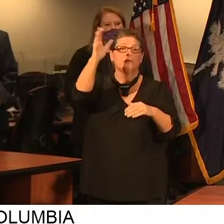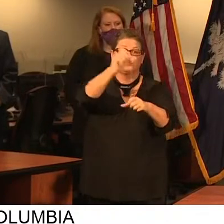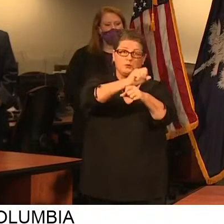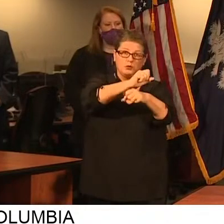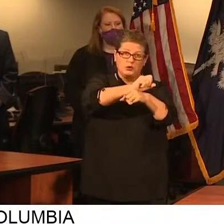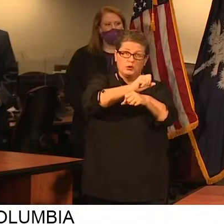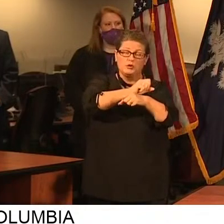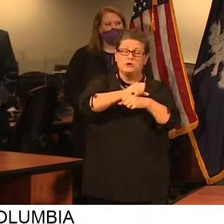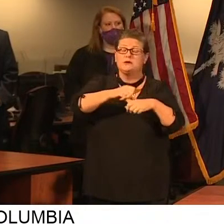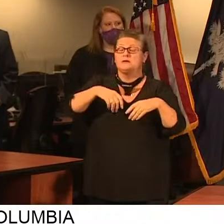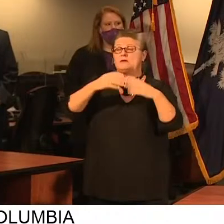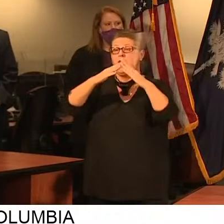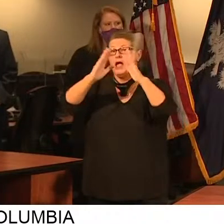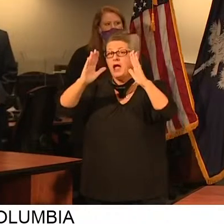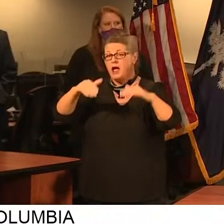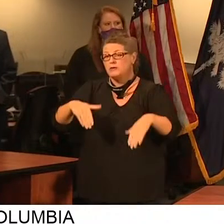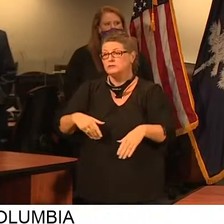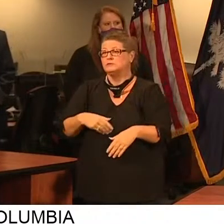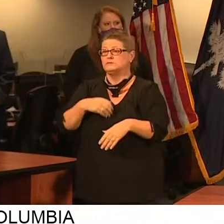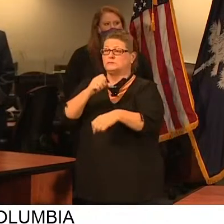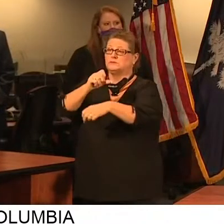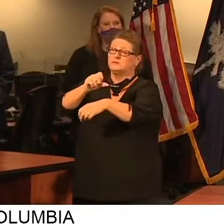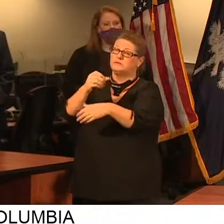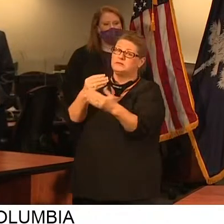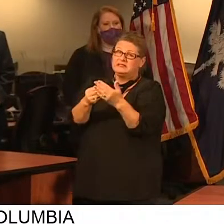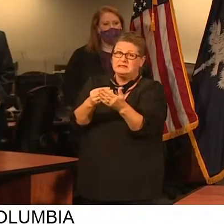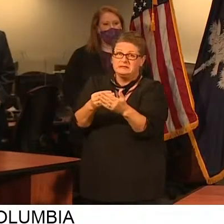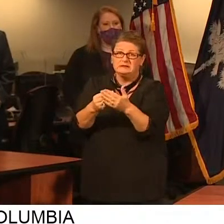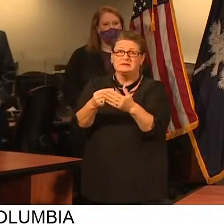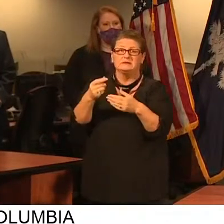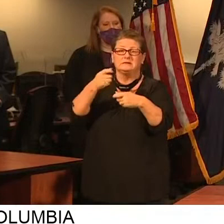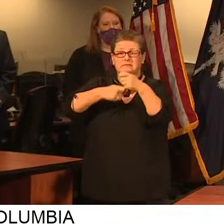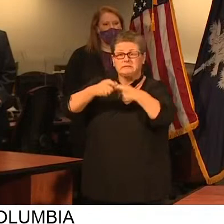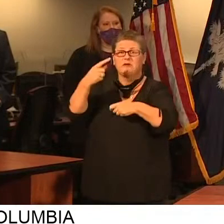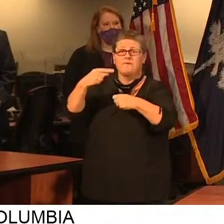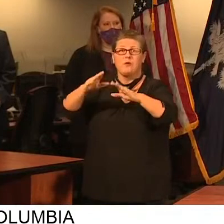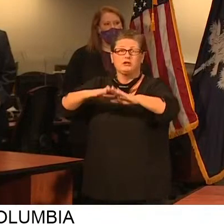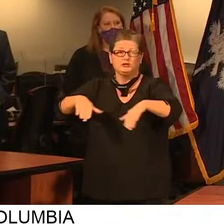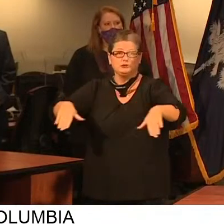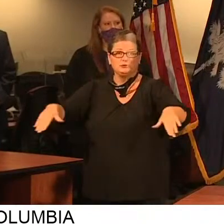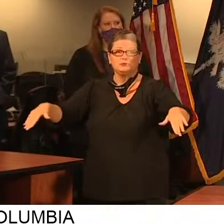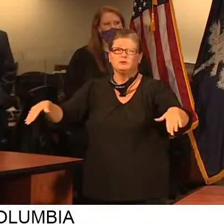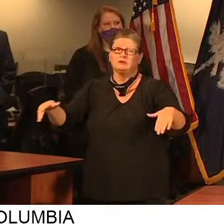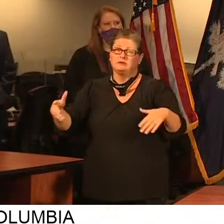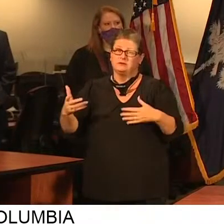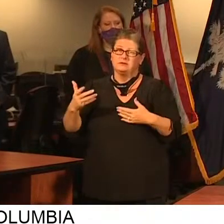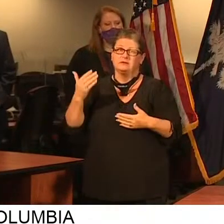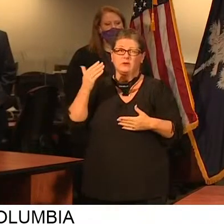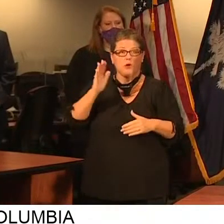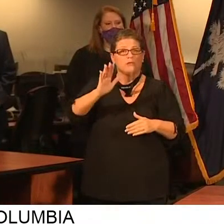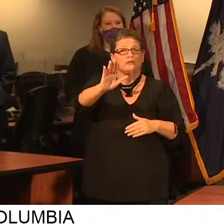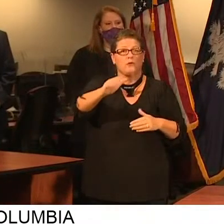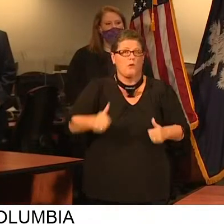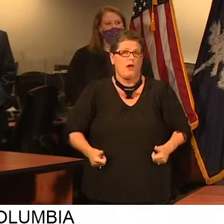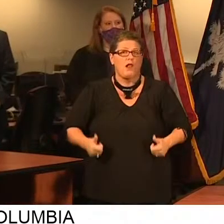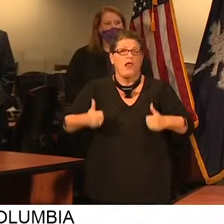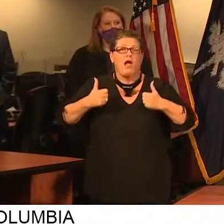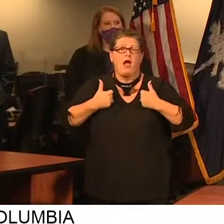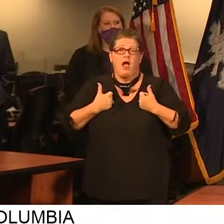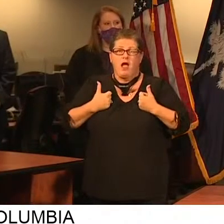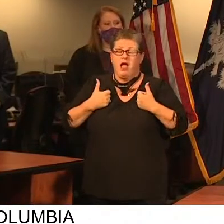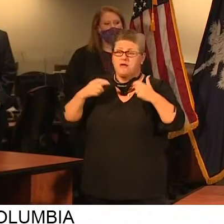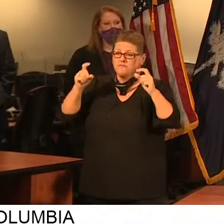provide housing, meals, and economic security for their children. Literally, their lives revolve around